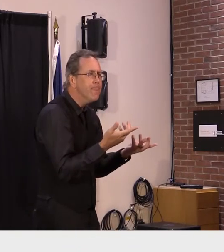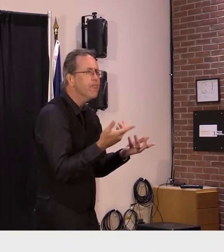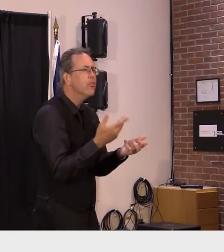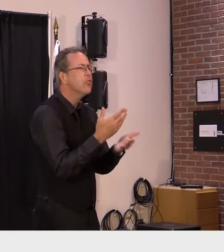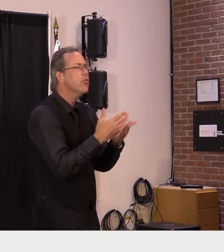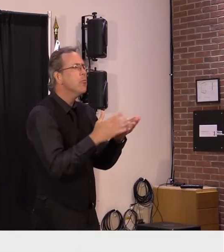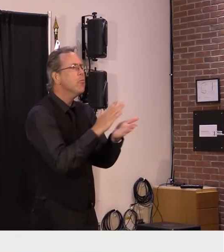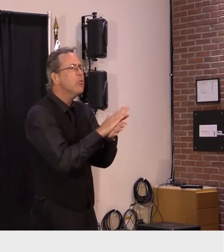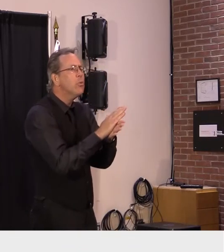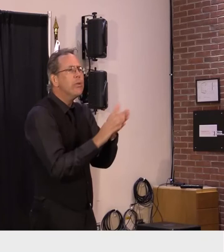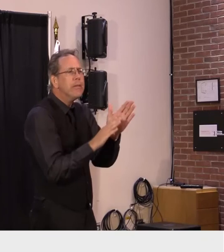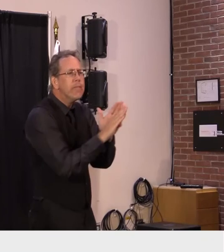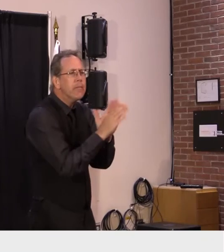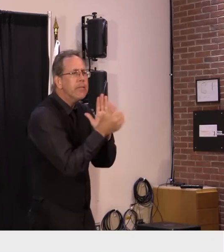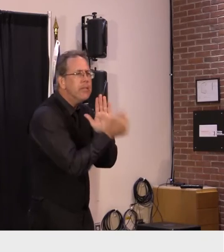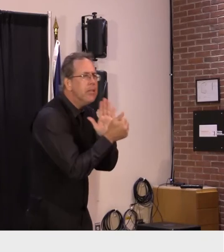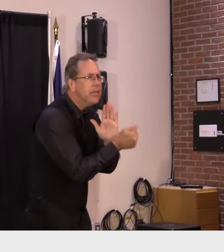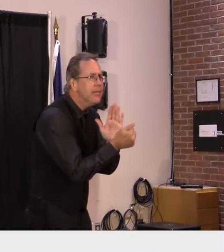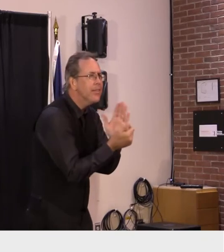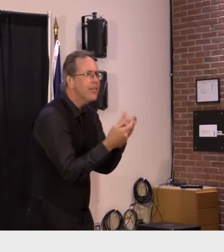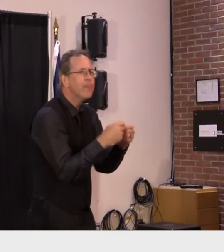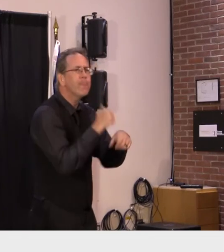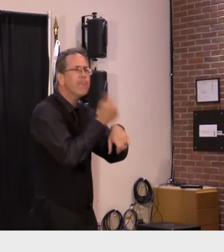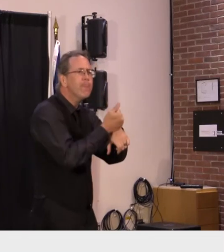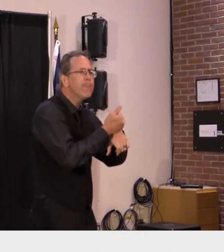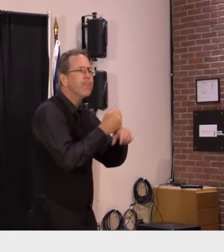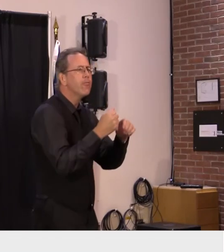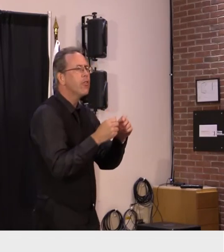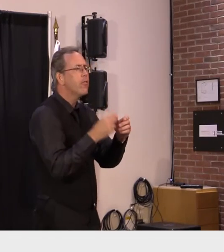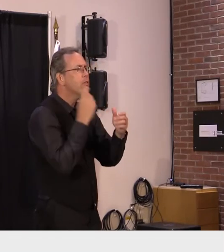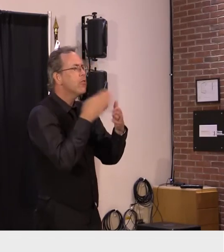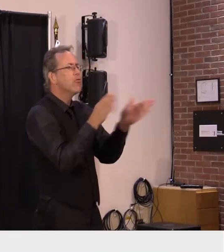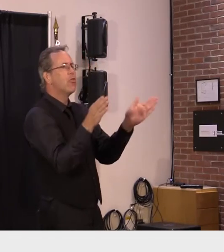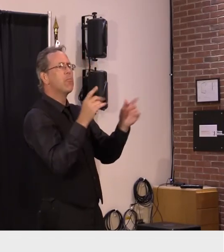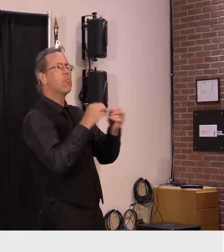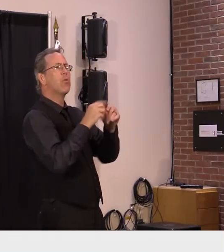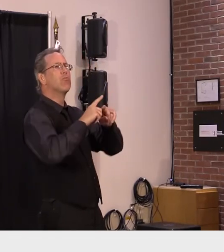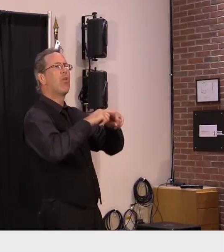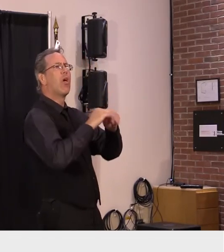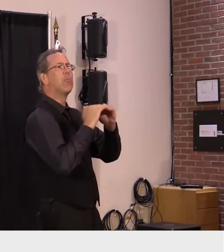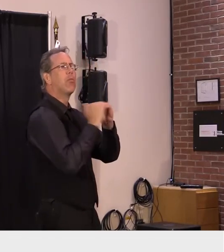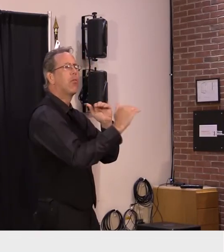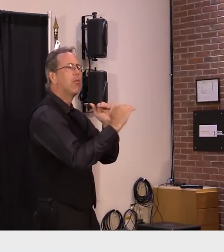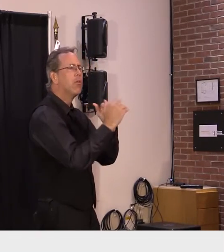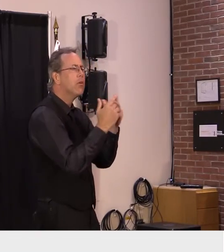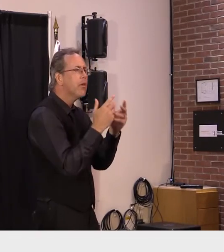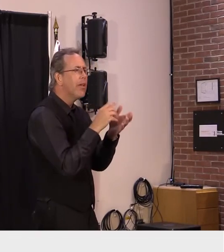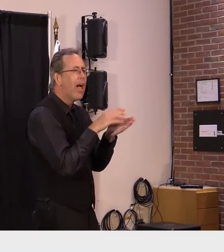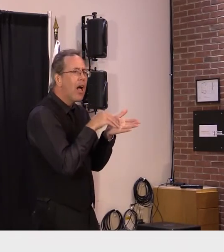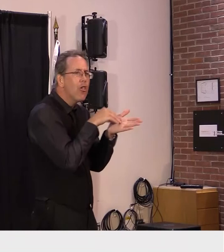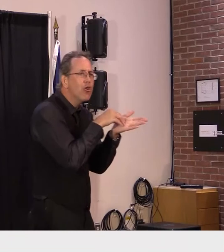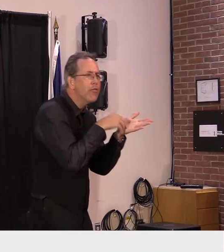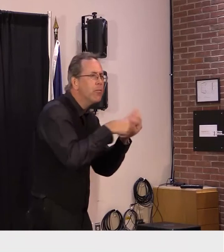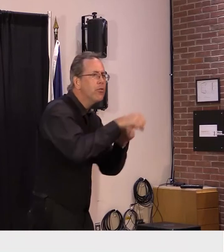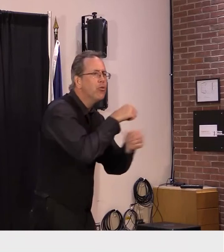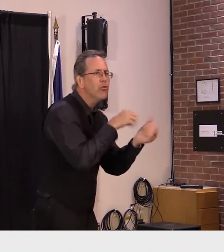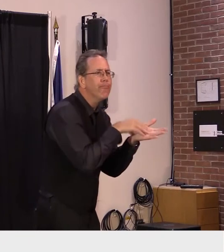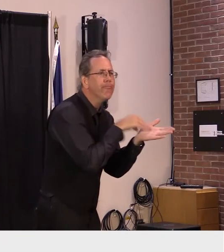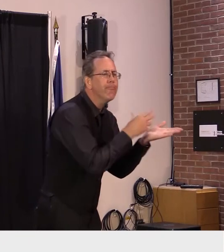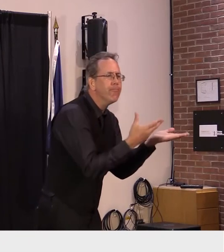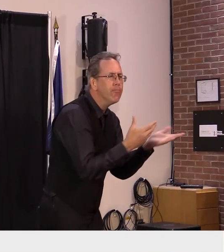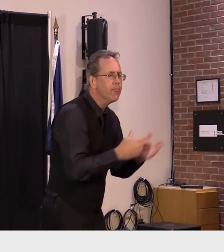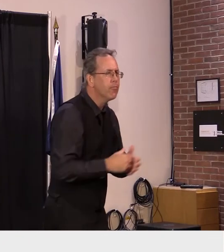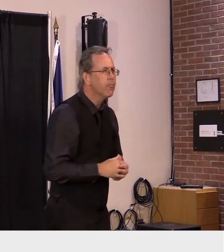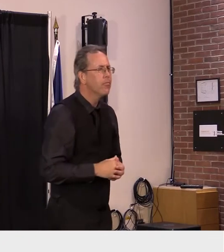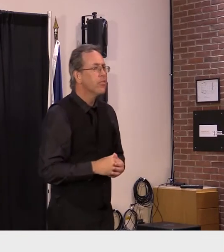then uh socialized to a large extent and we rely heavily on the social aspects of learning at that grade level and those students have been denied